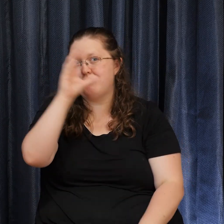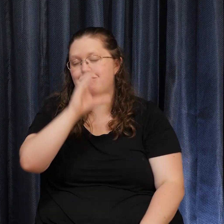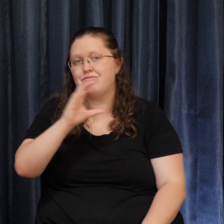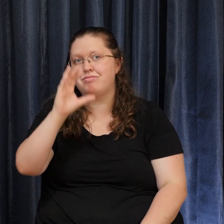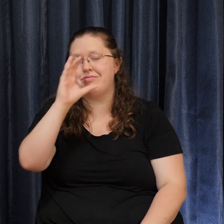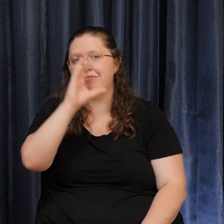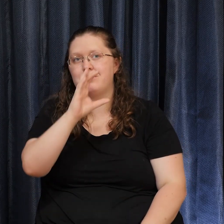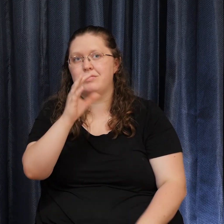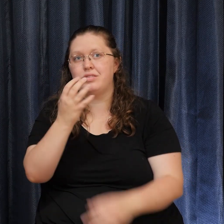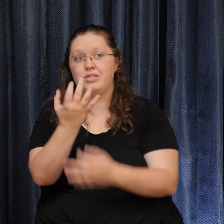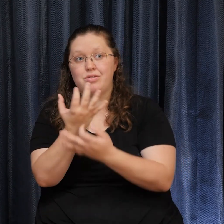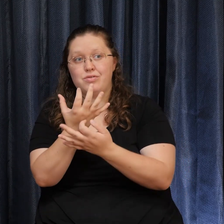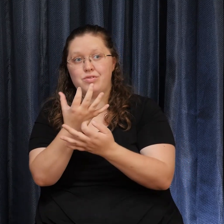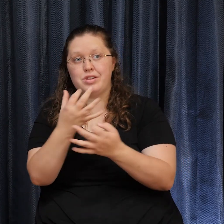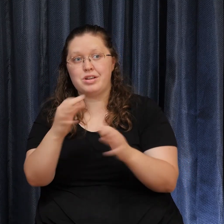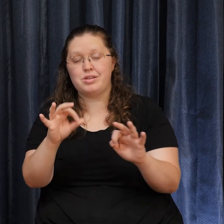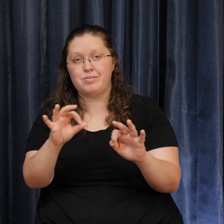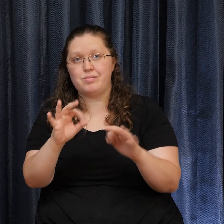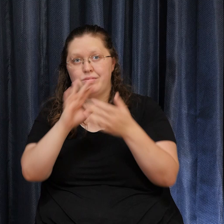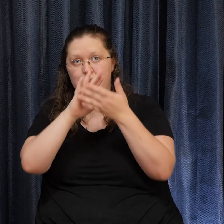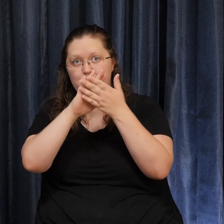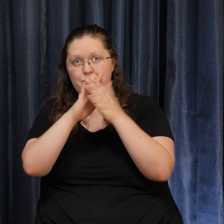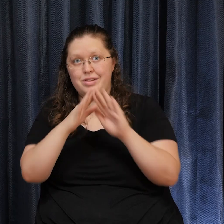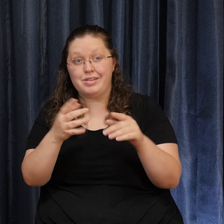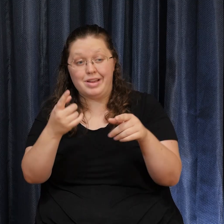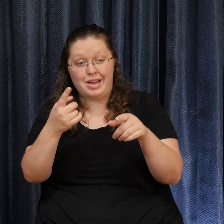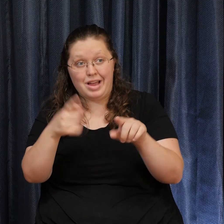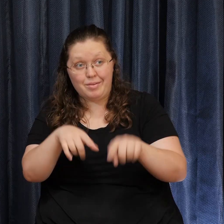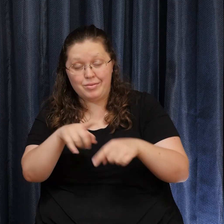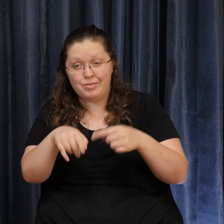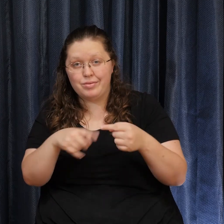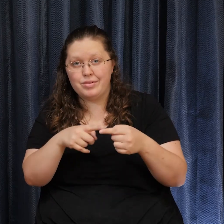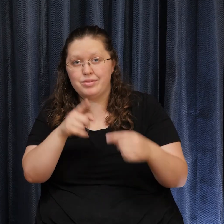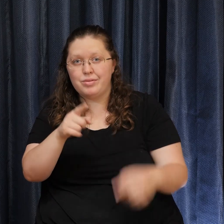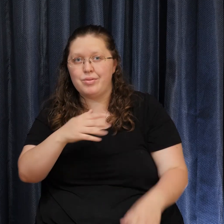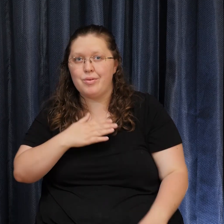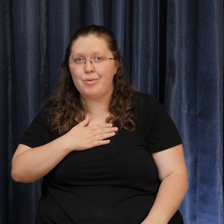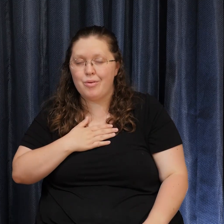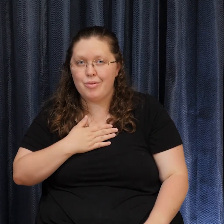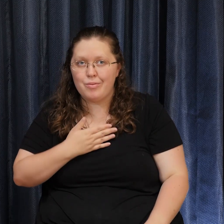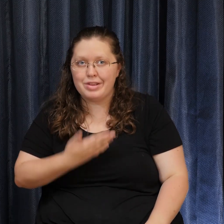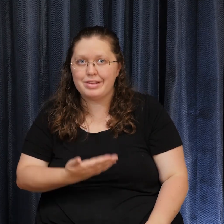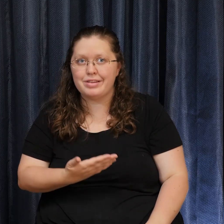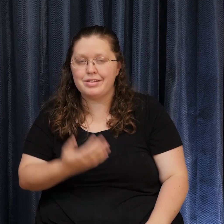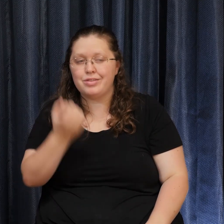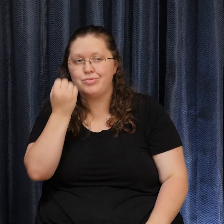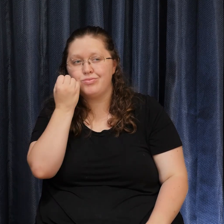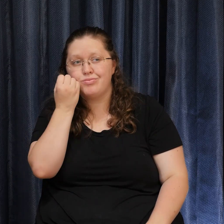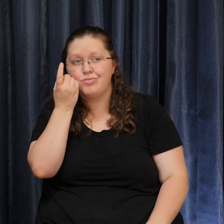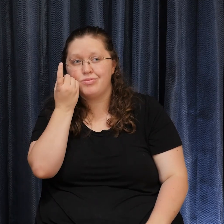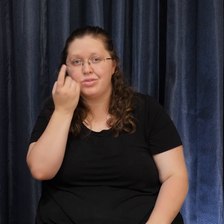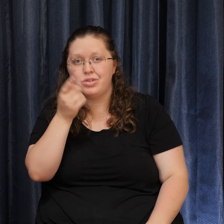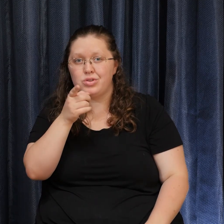result of willingness and realization that you are the peace that you seek.